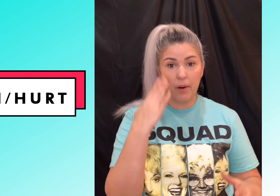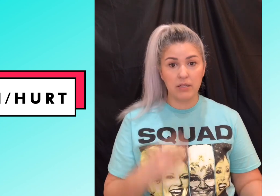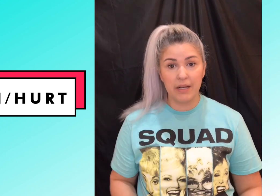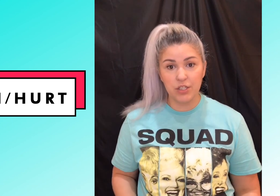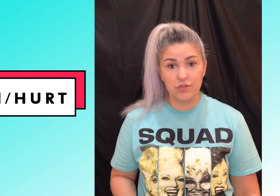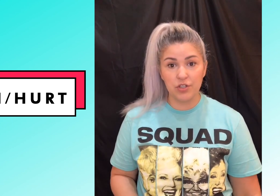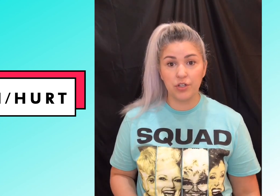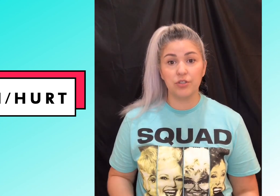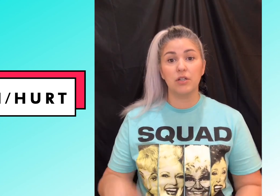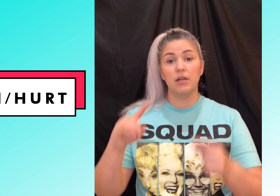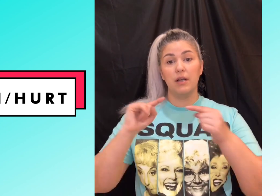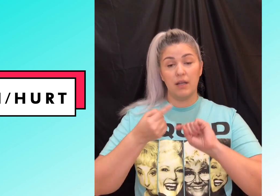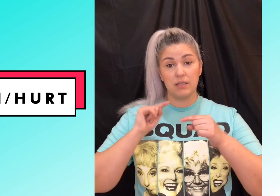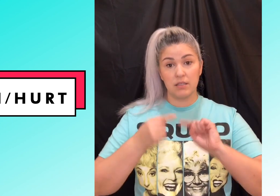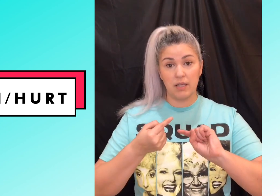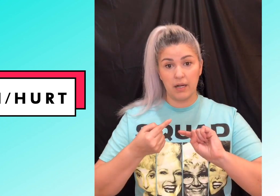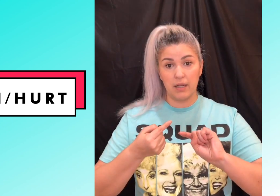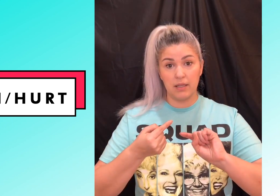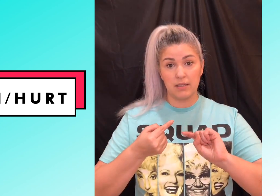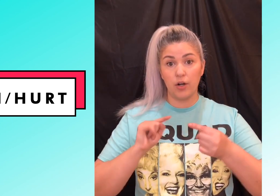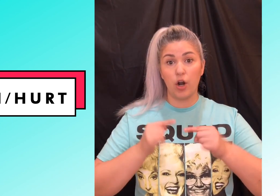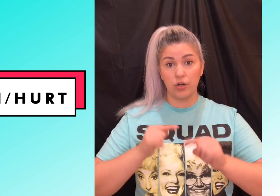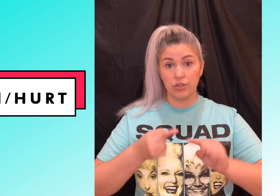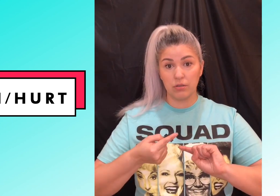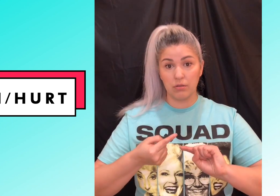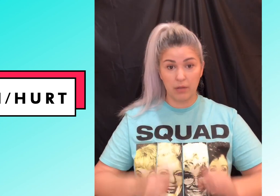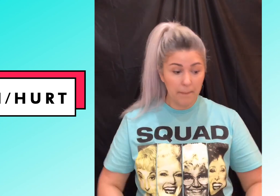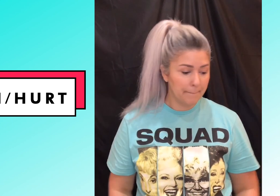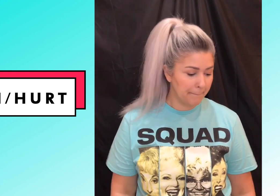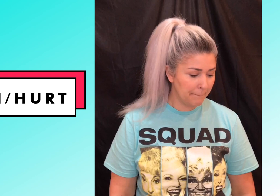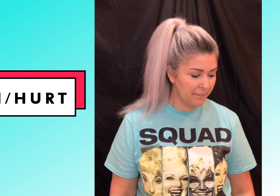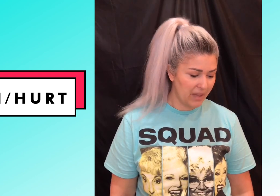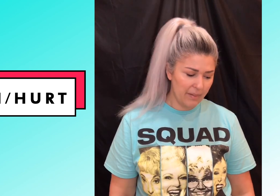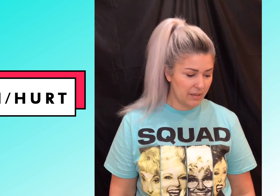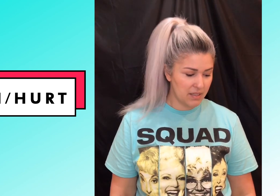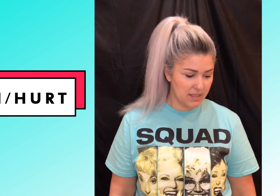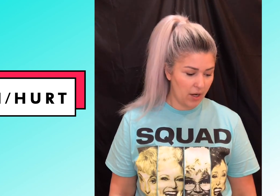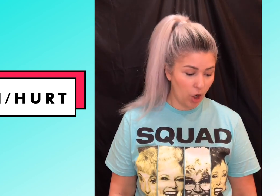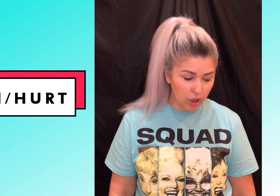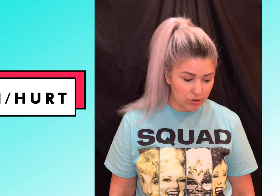part signs you just learned to sign it and then sign hurt okay how many times can I say hurt